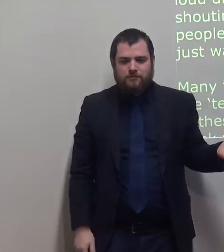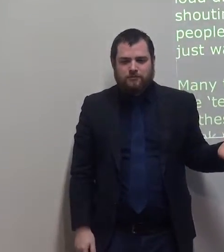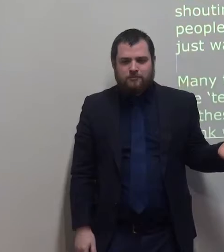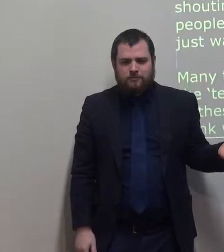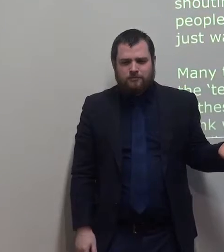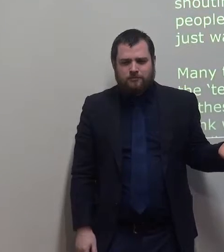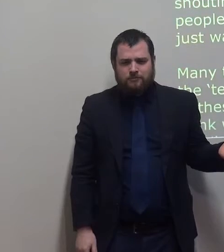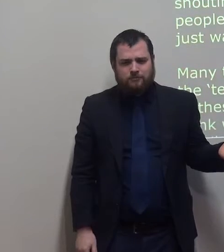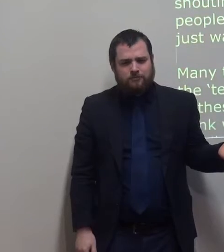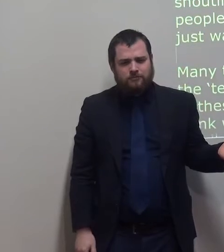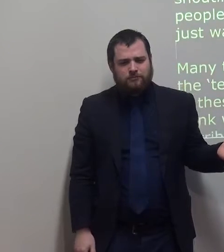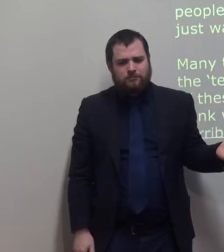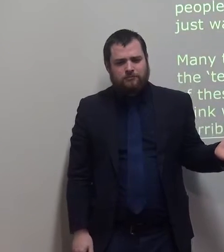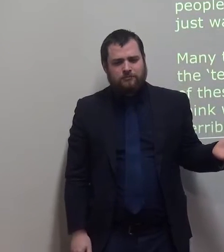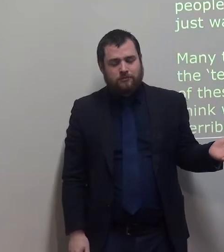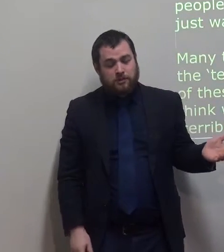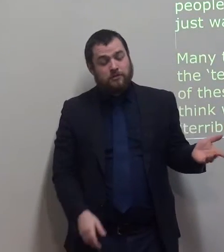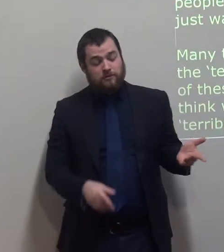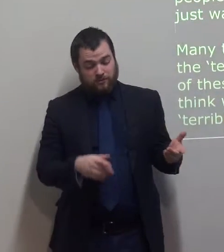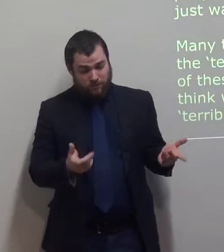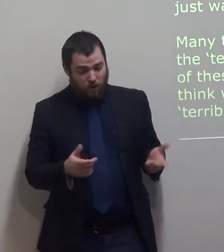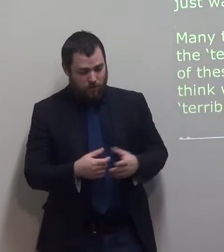Many terrible things will happen in terrible times.